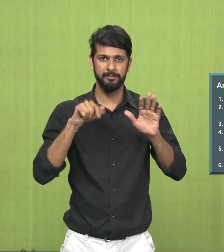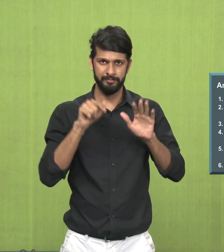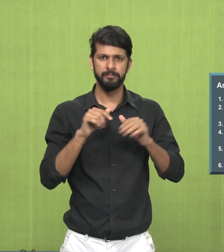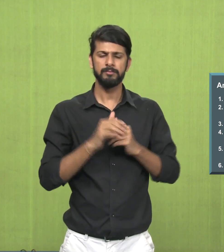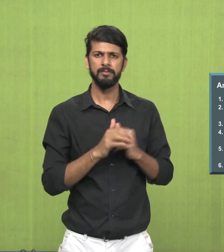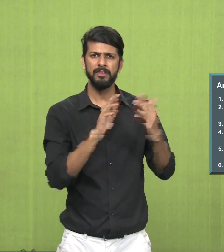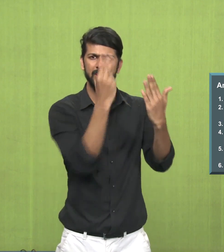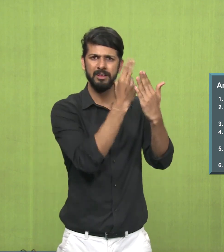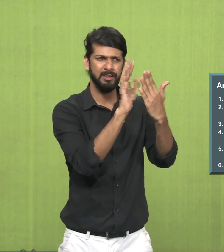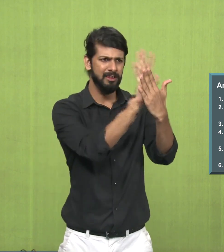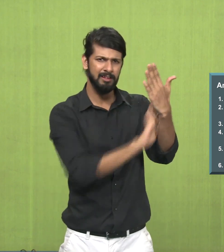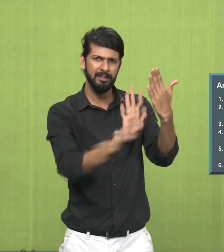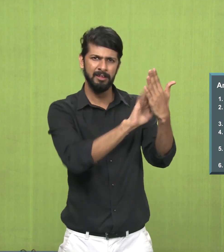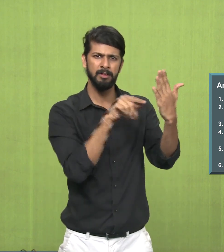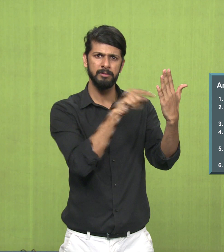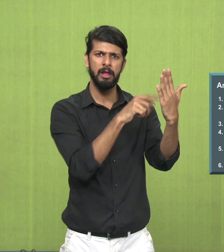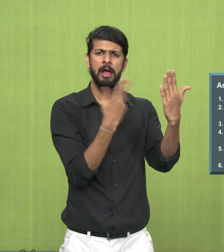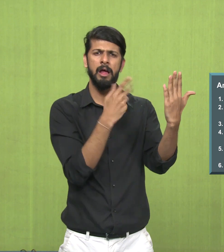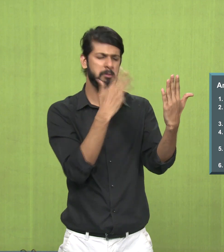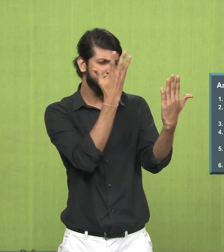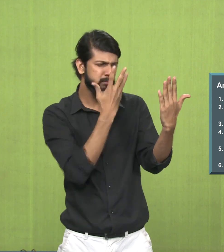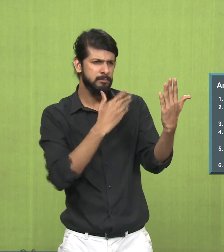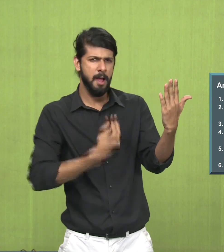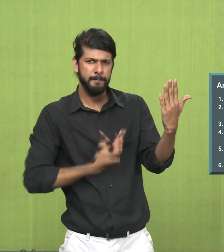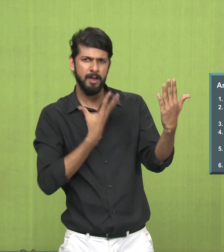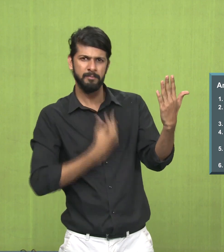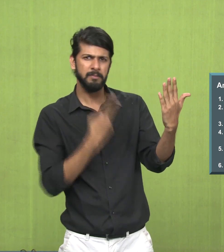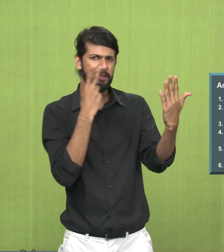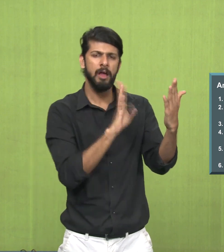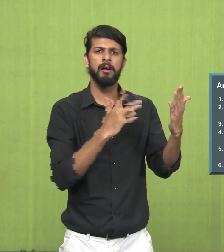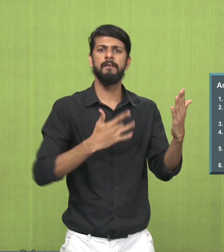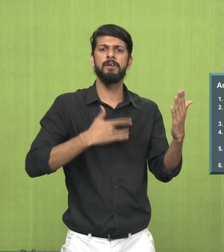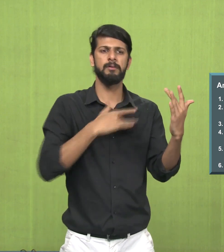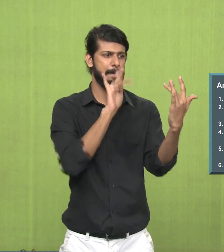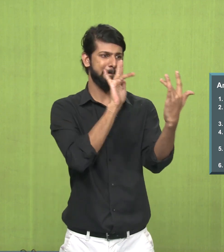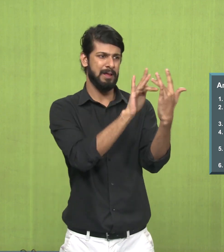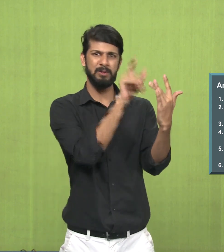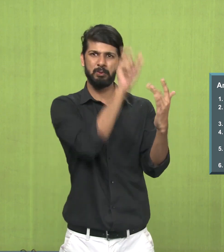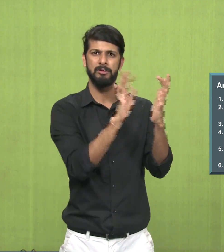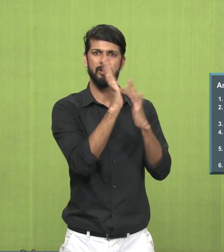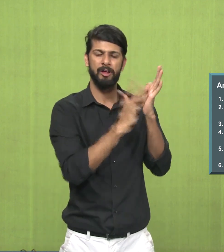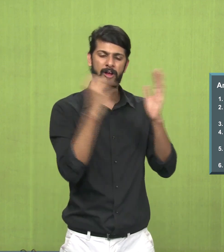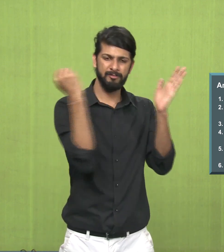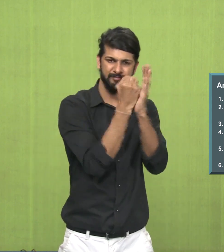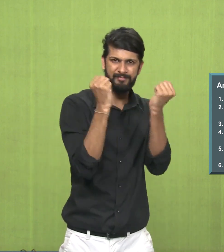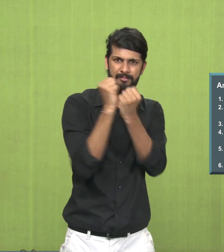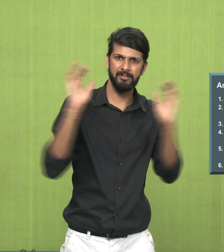Answer number 6, the mood of the entire painting is grief,